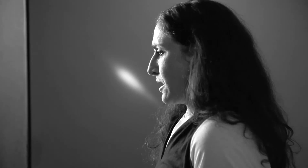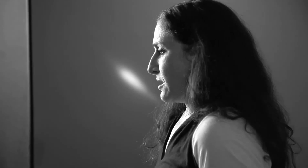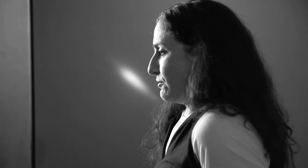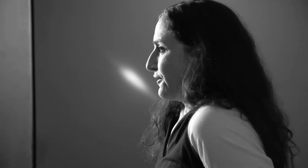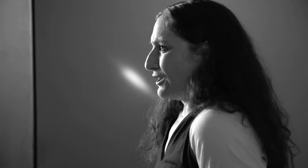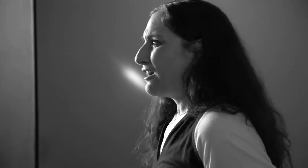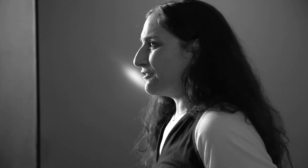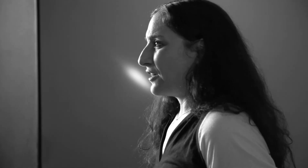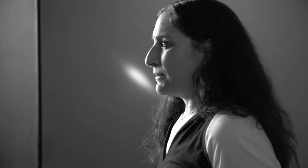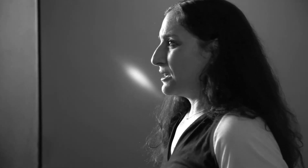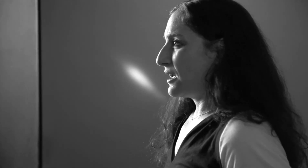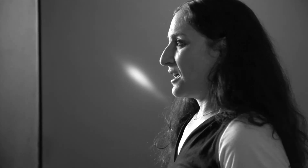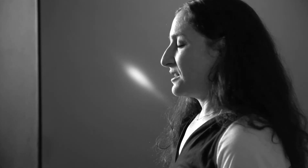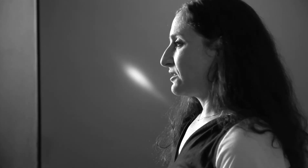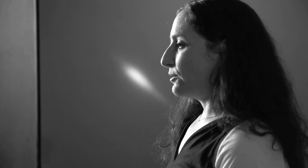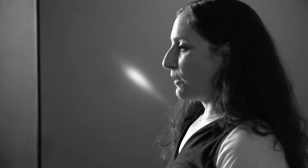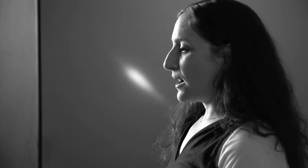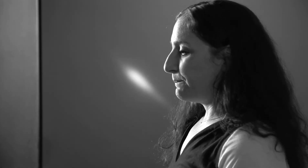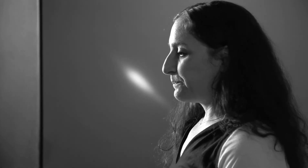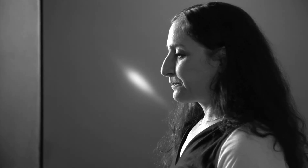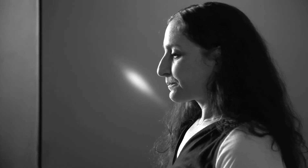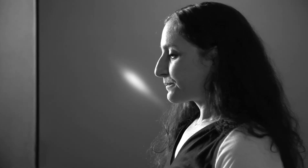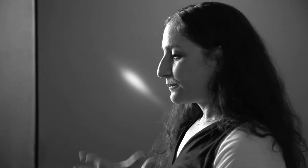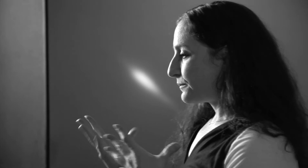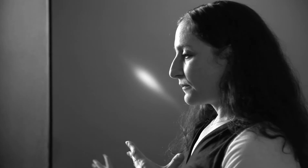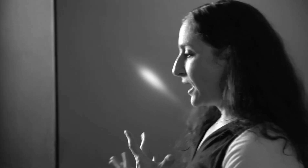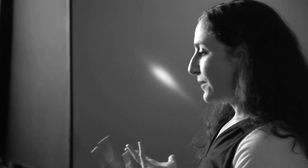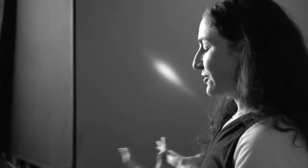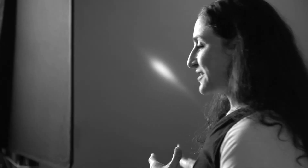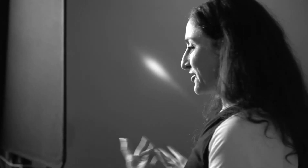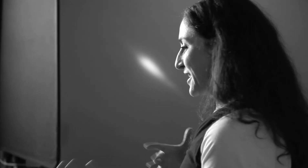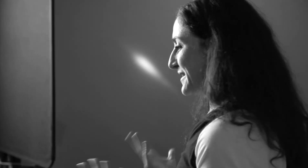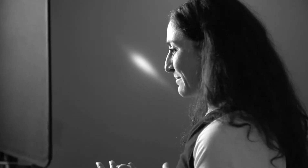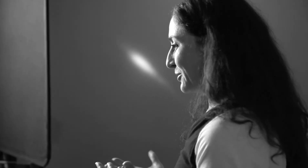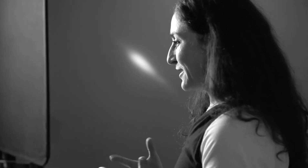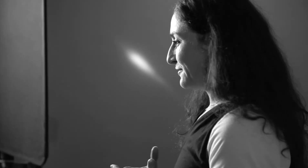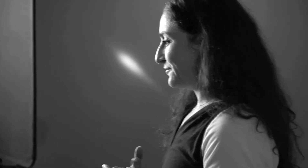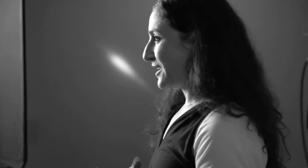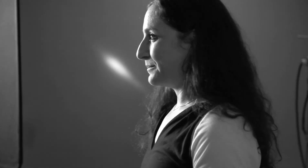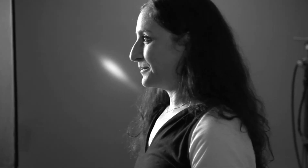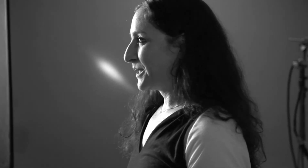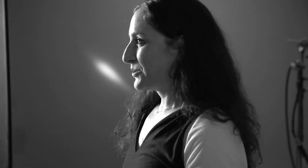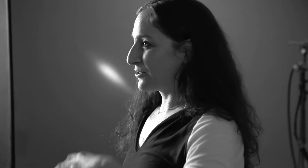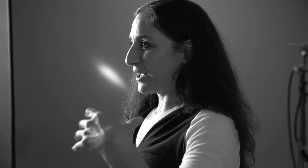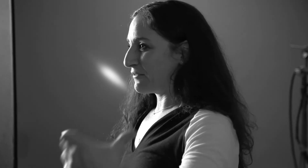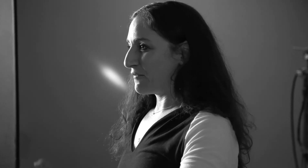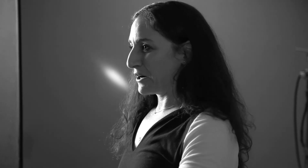you feel love. I mean, so anyway, so that's just an example of sort of like very